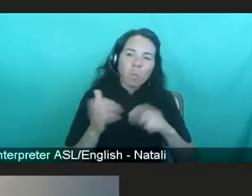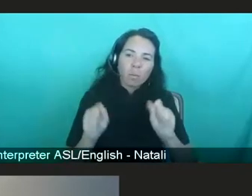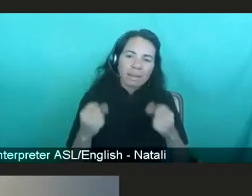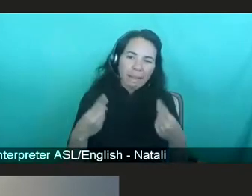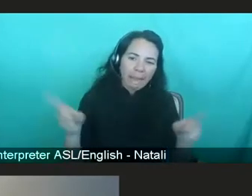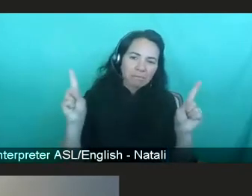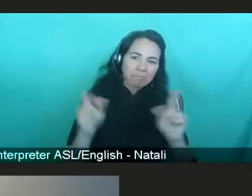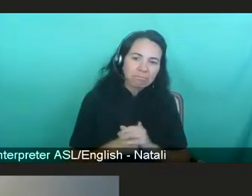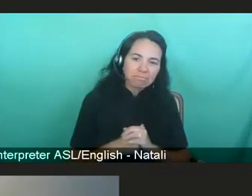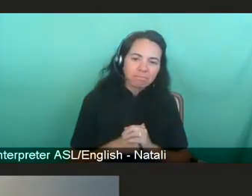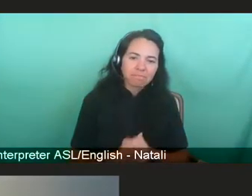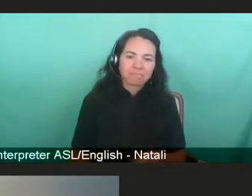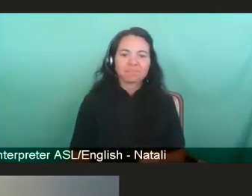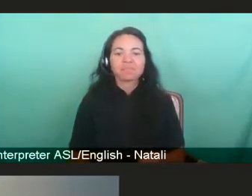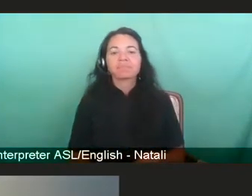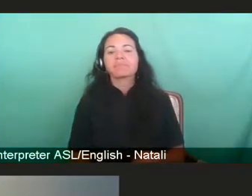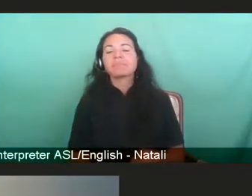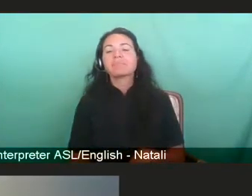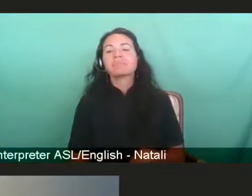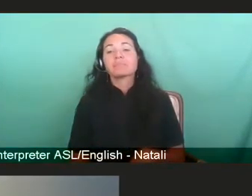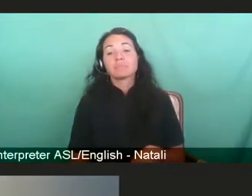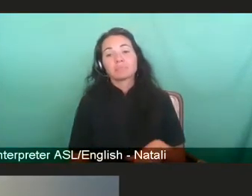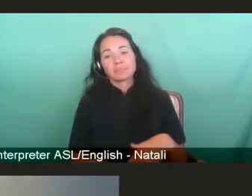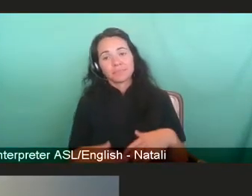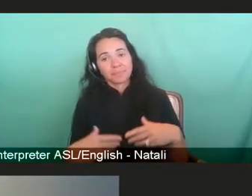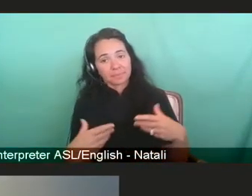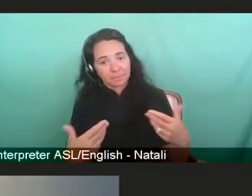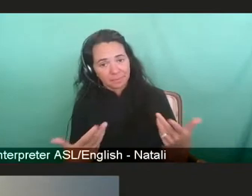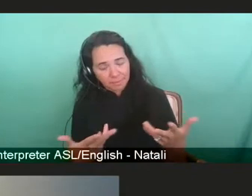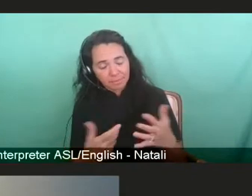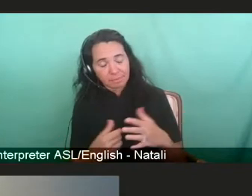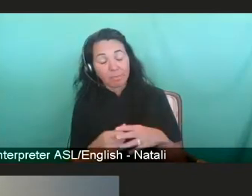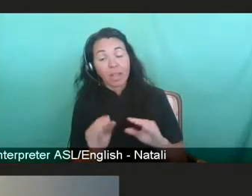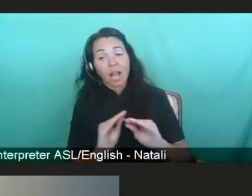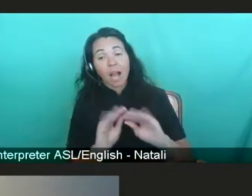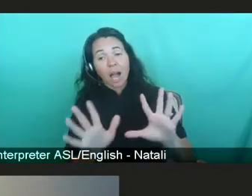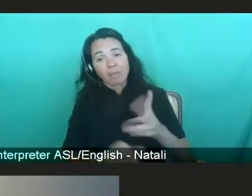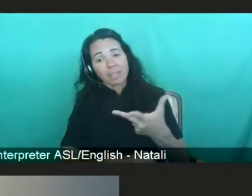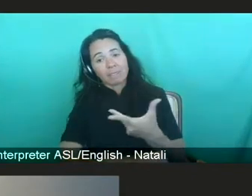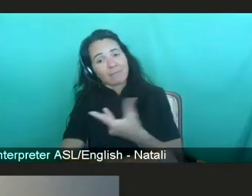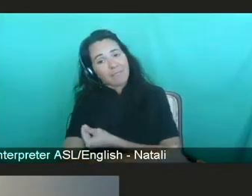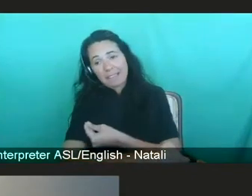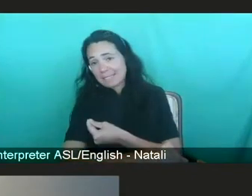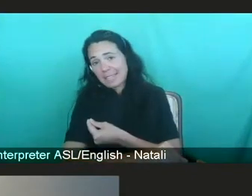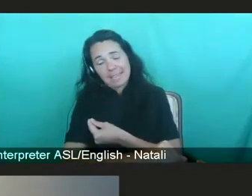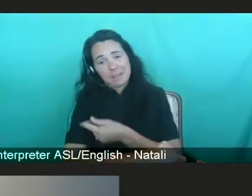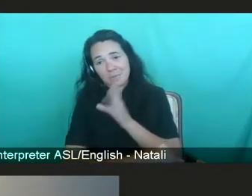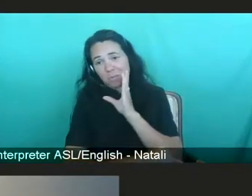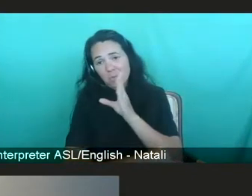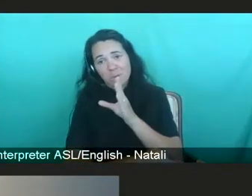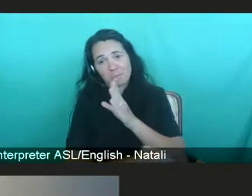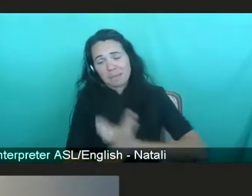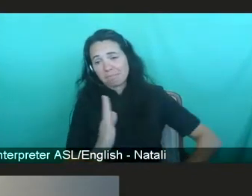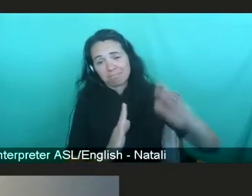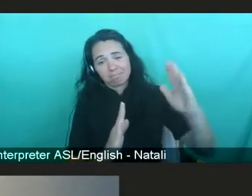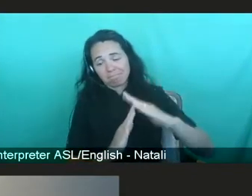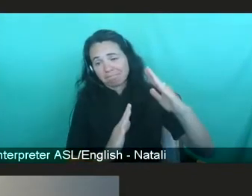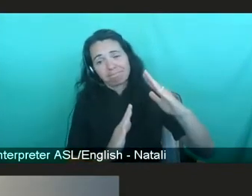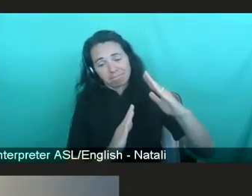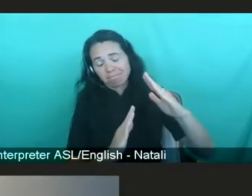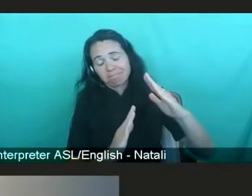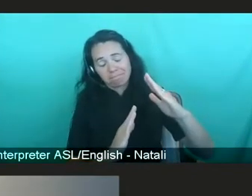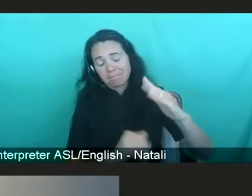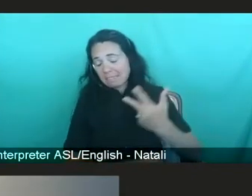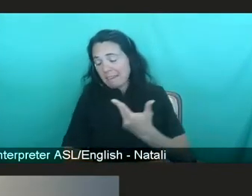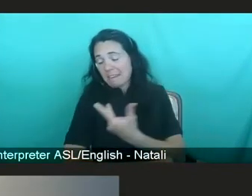Well, obviously, a vaccine would be optimal, and a vaccine that was able